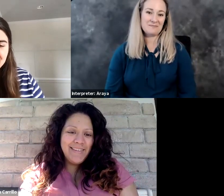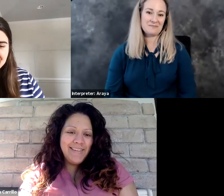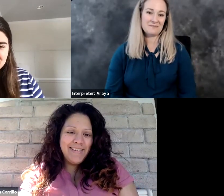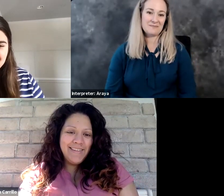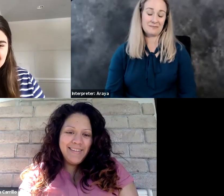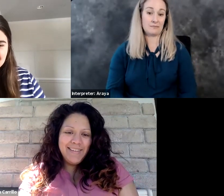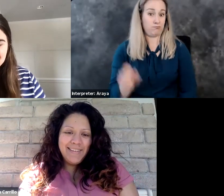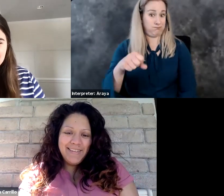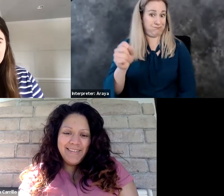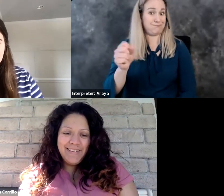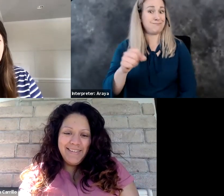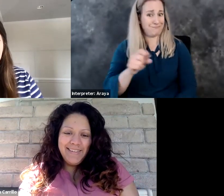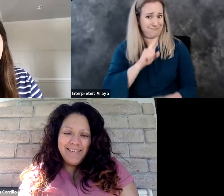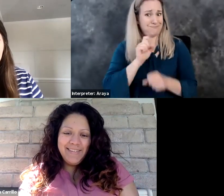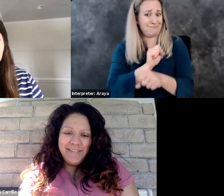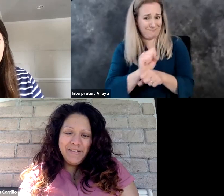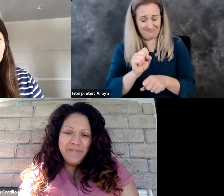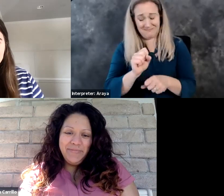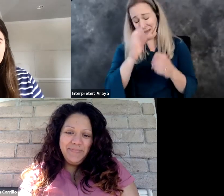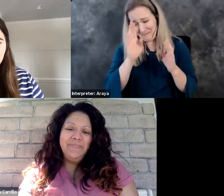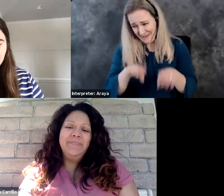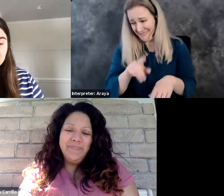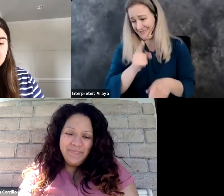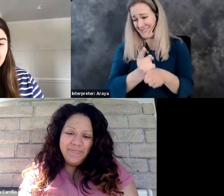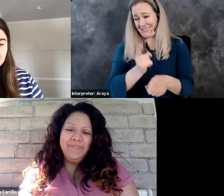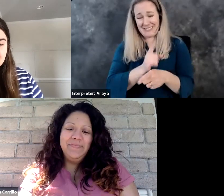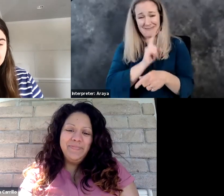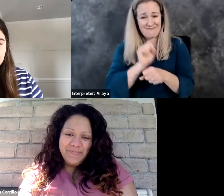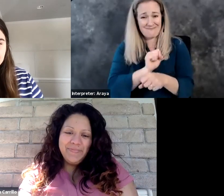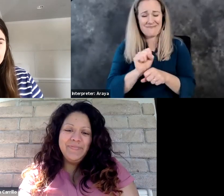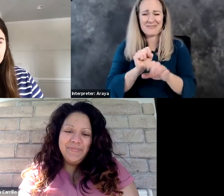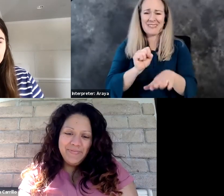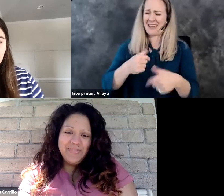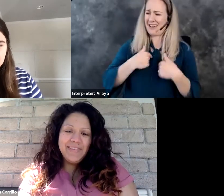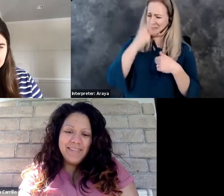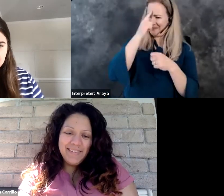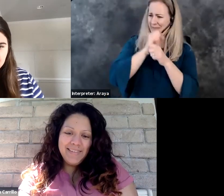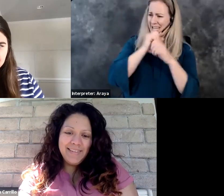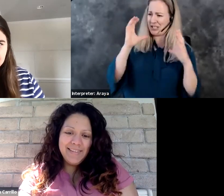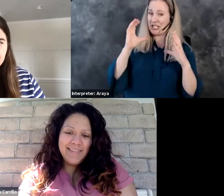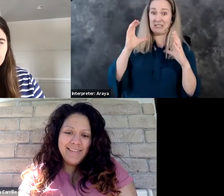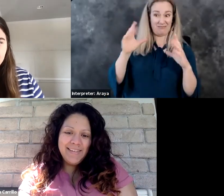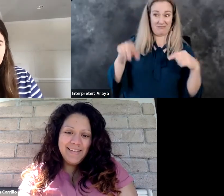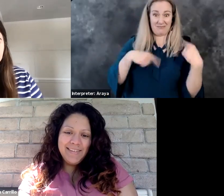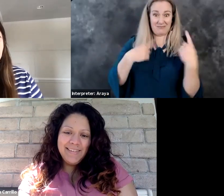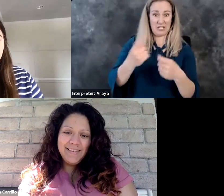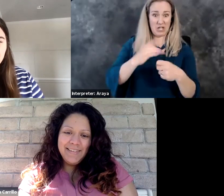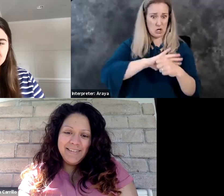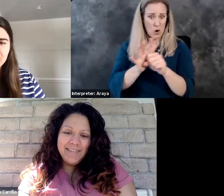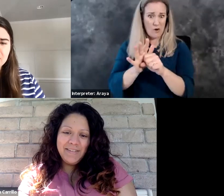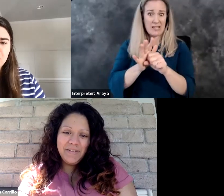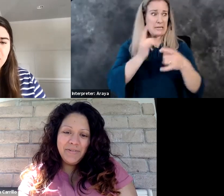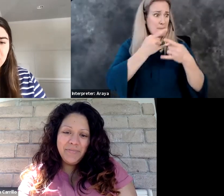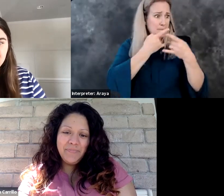Oh yeah. I bet. I bet. Um, I have to imagine this COVID situation of mass and